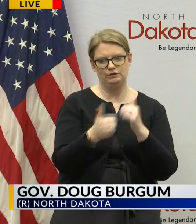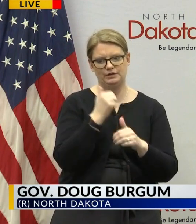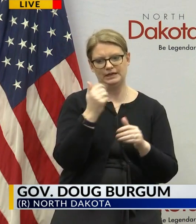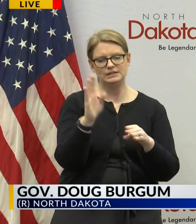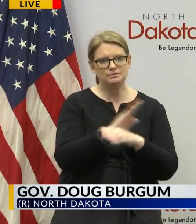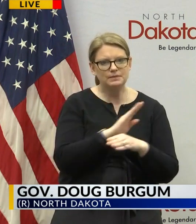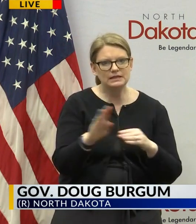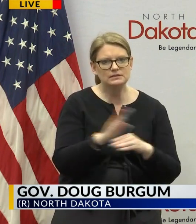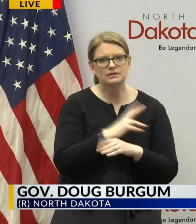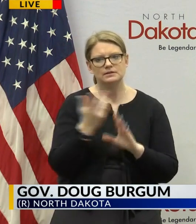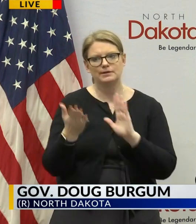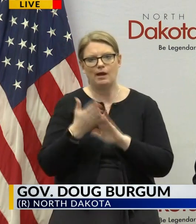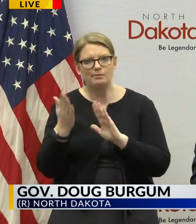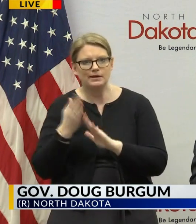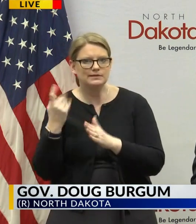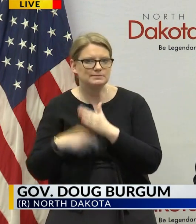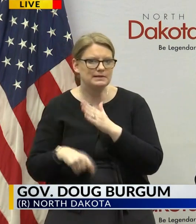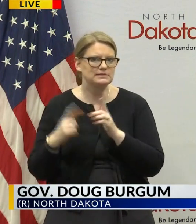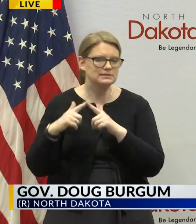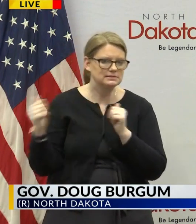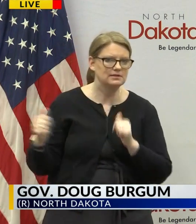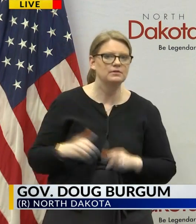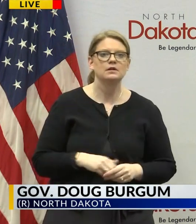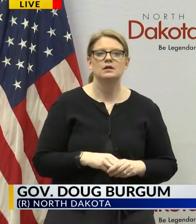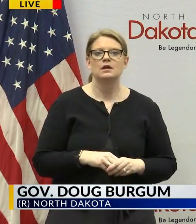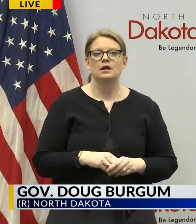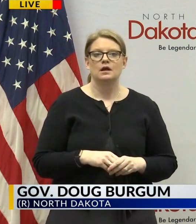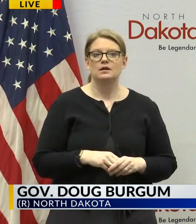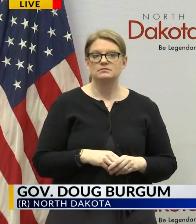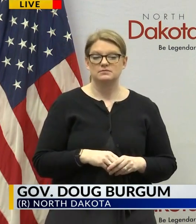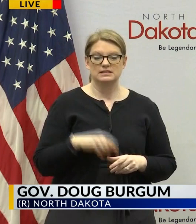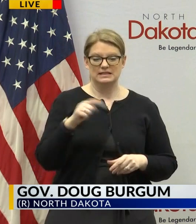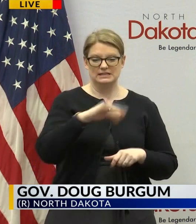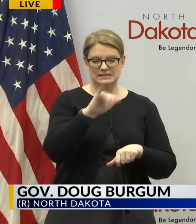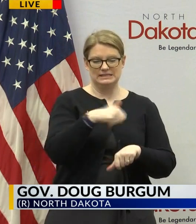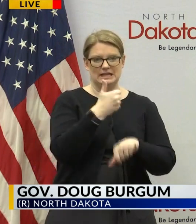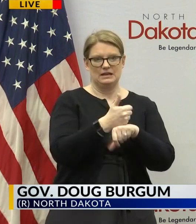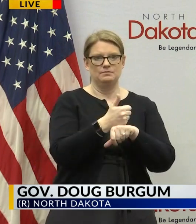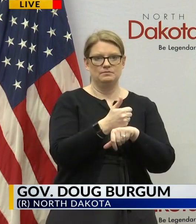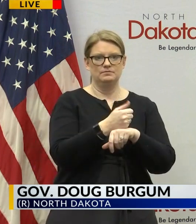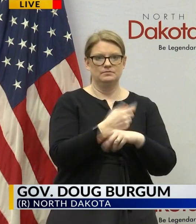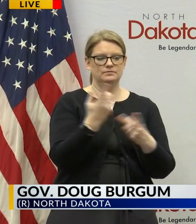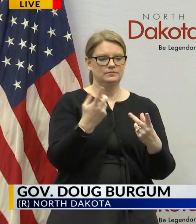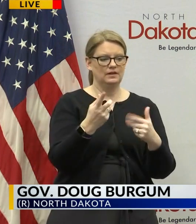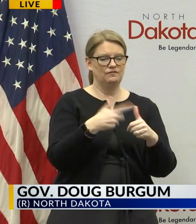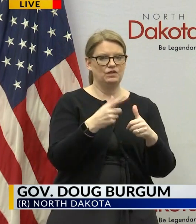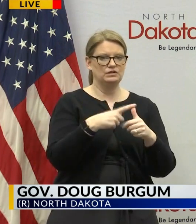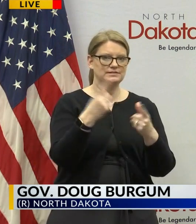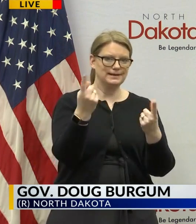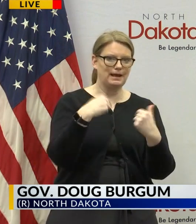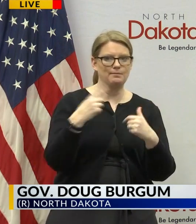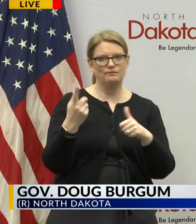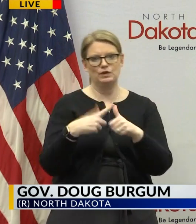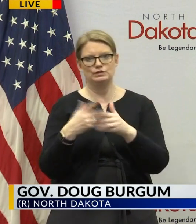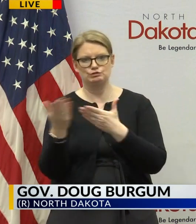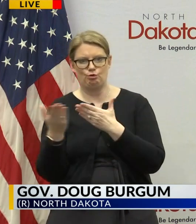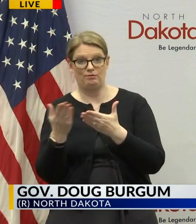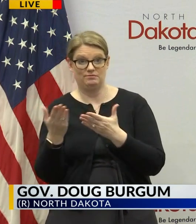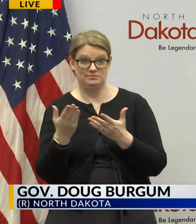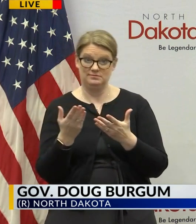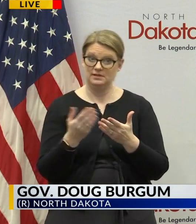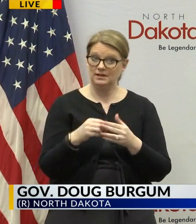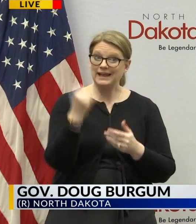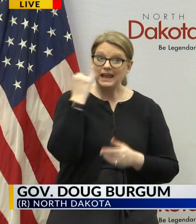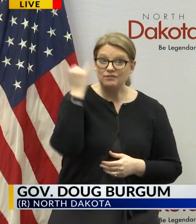experience operating expenses and more but as this was set up as for this first tranche it's a first come first serve we urge anybody